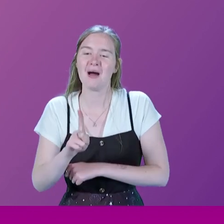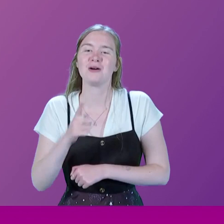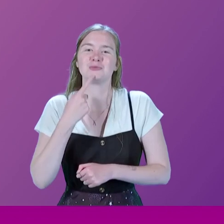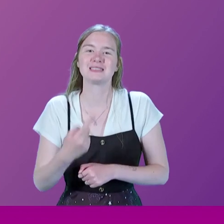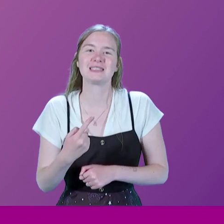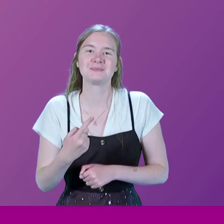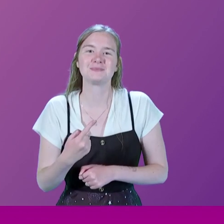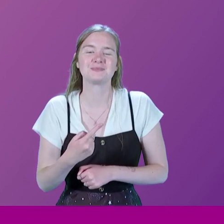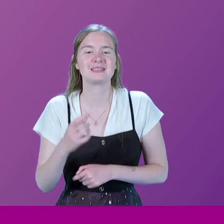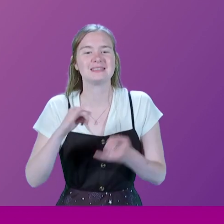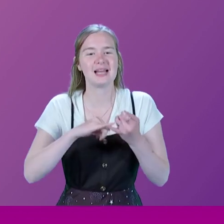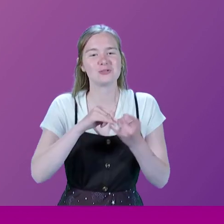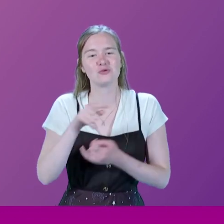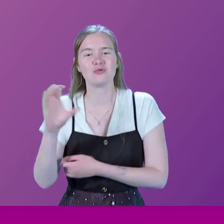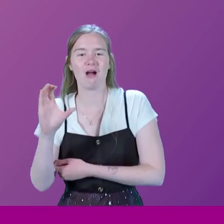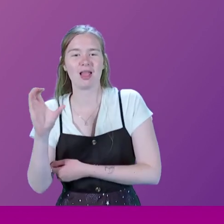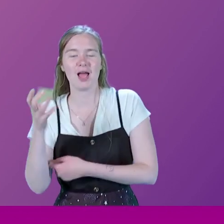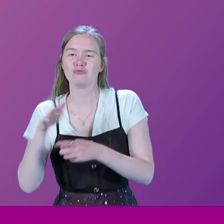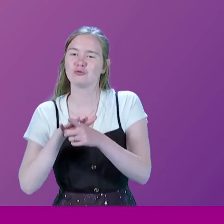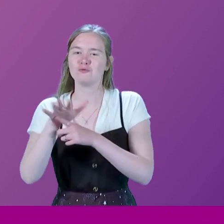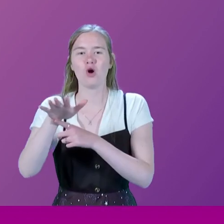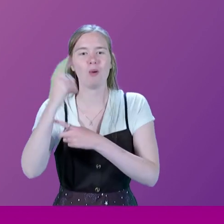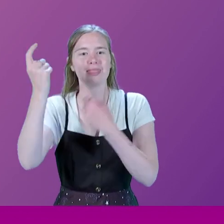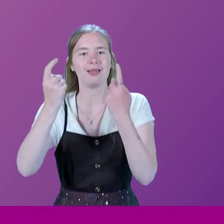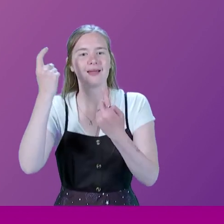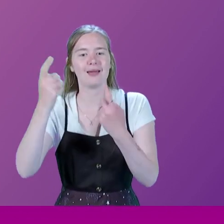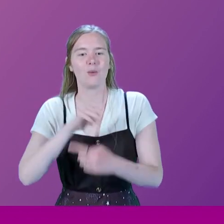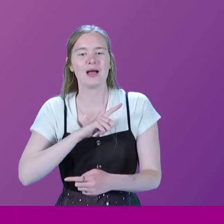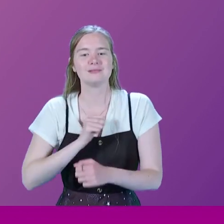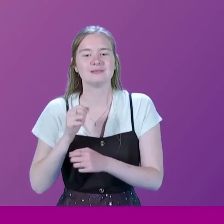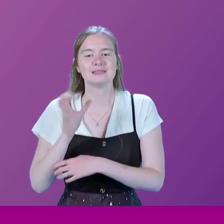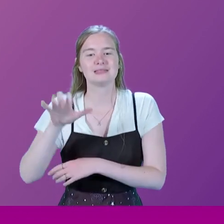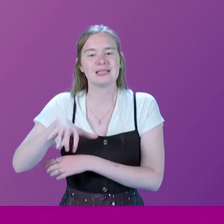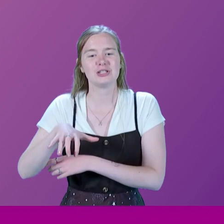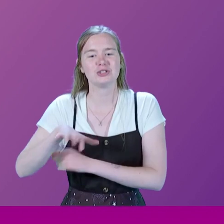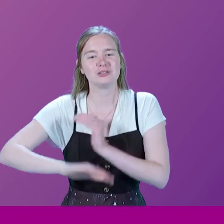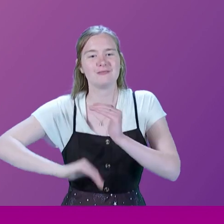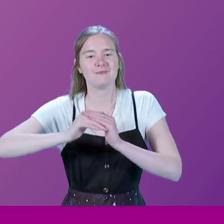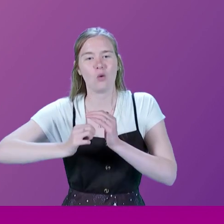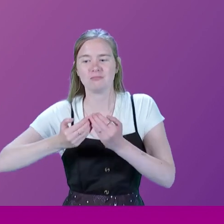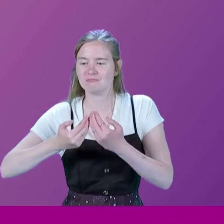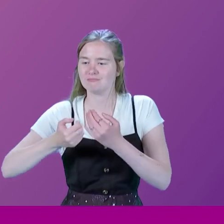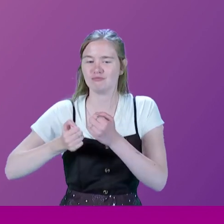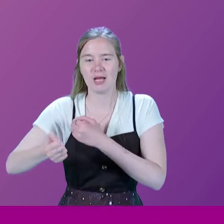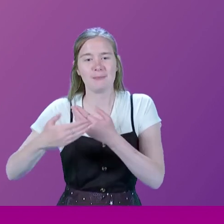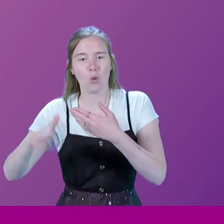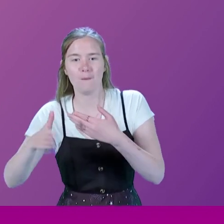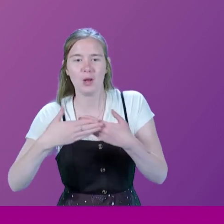saving the set of the Carlisle was very forward-looking, because nowadays stations, even whole lines, are being opened and reopened.